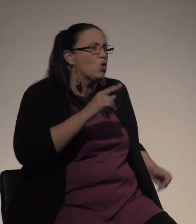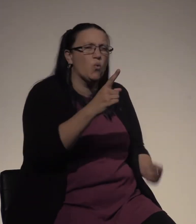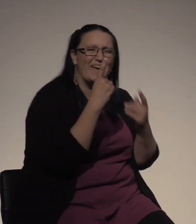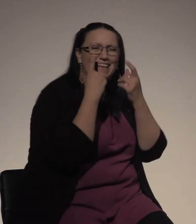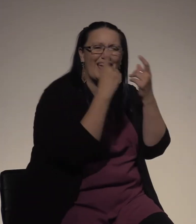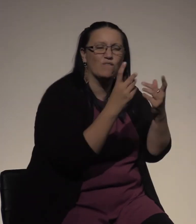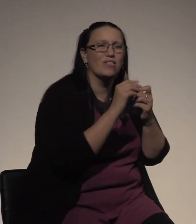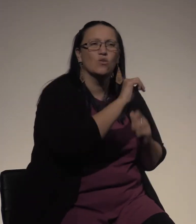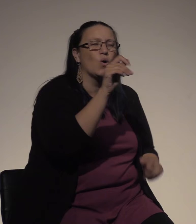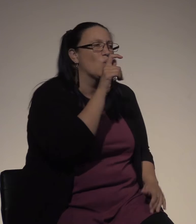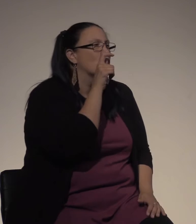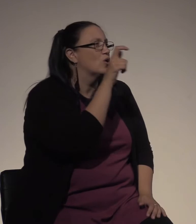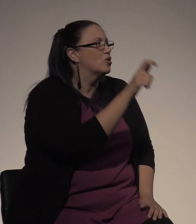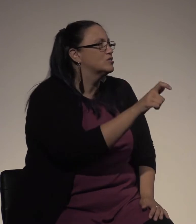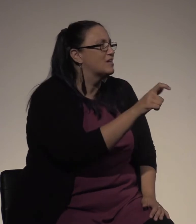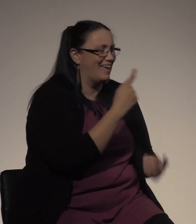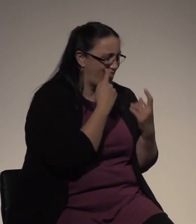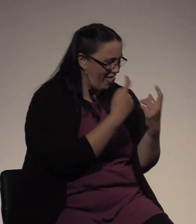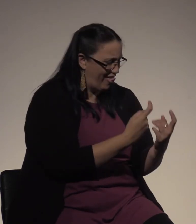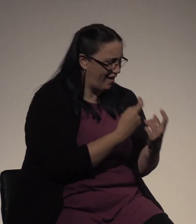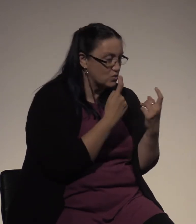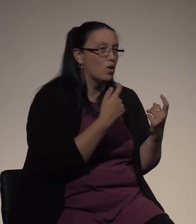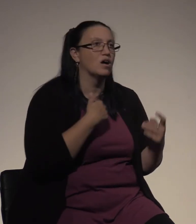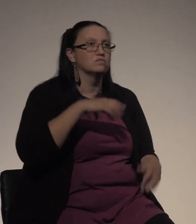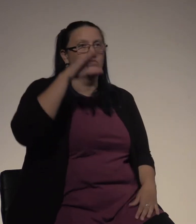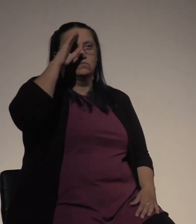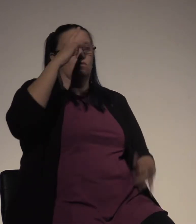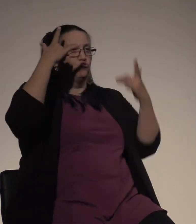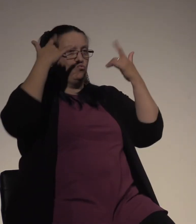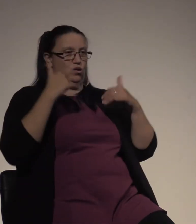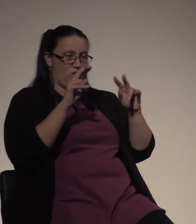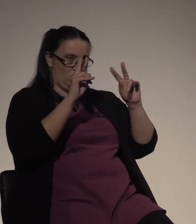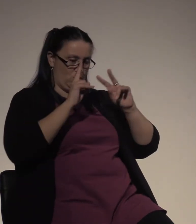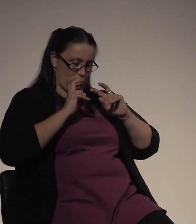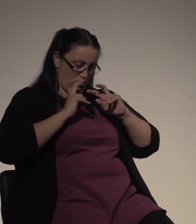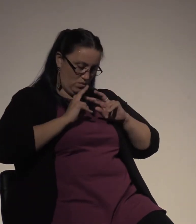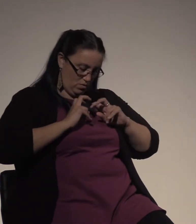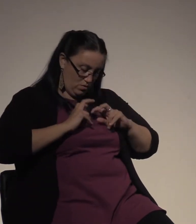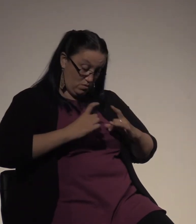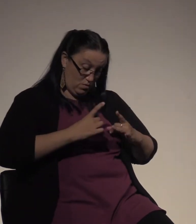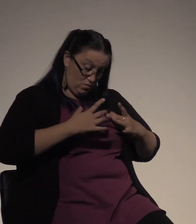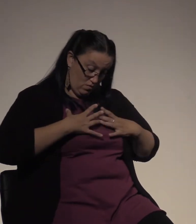with your words, so I became a lawyer just to read into my worth.